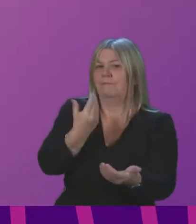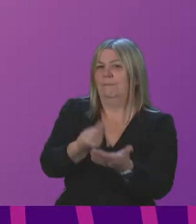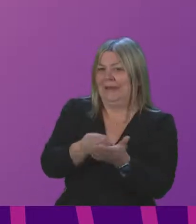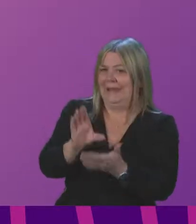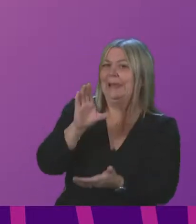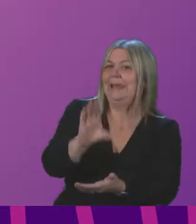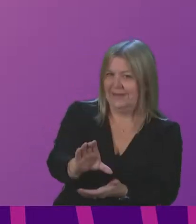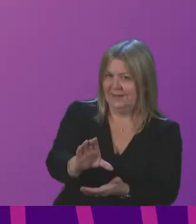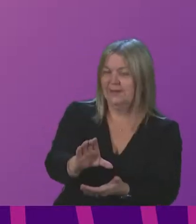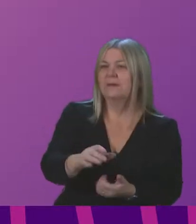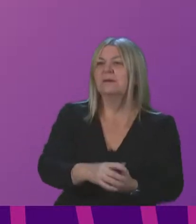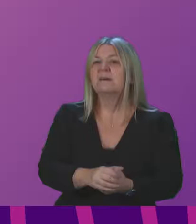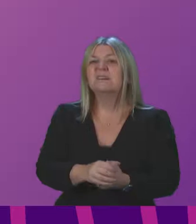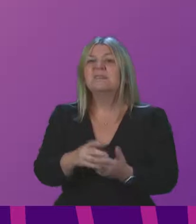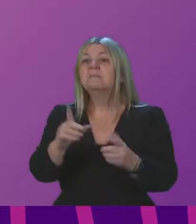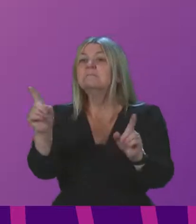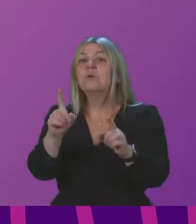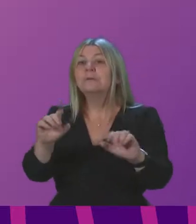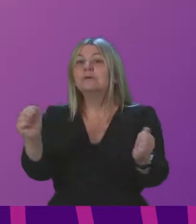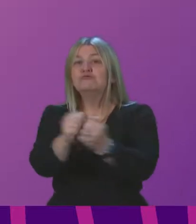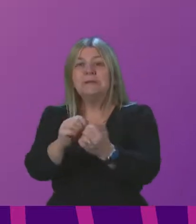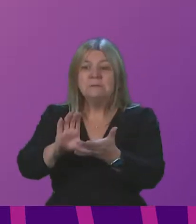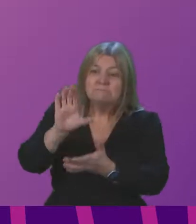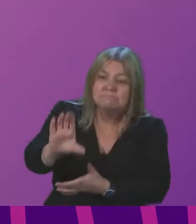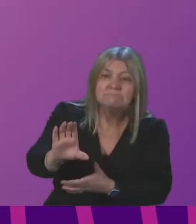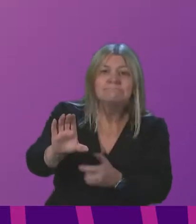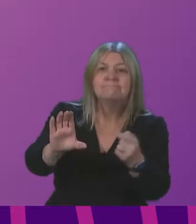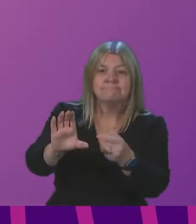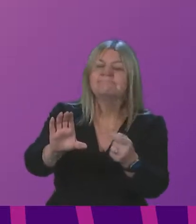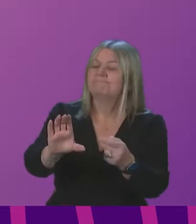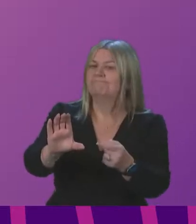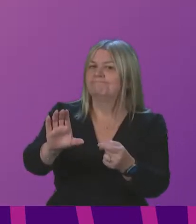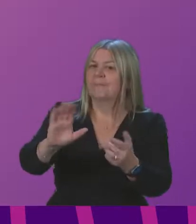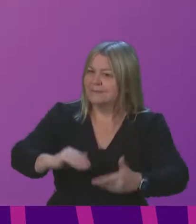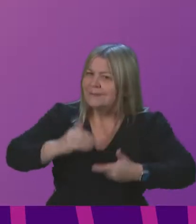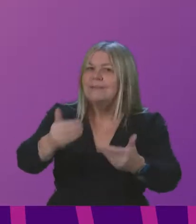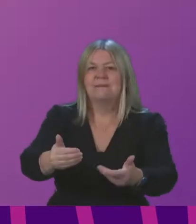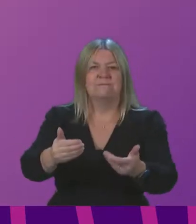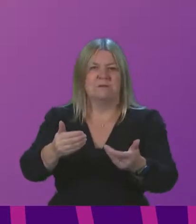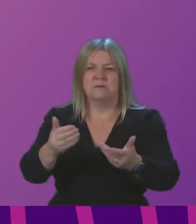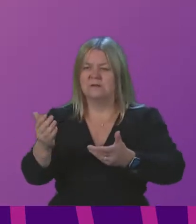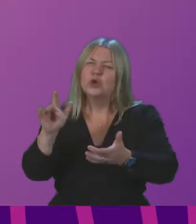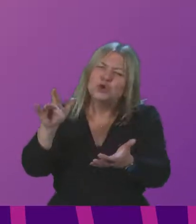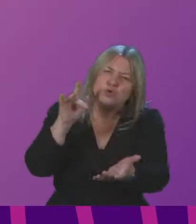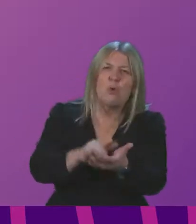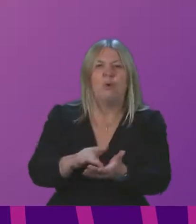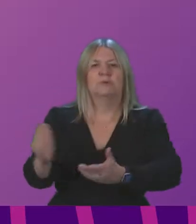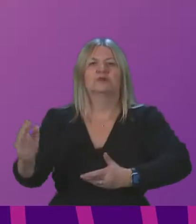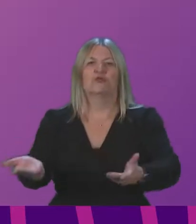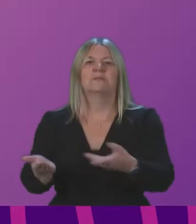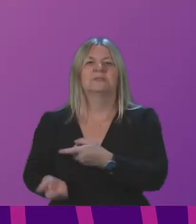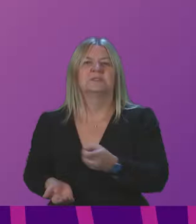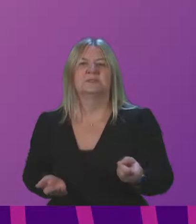of any local government funding settlement is to allow local government to deliver core services. In the current